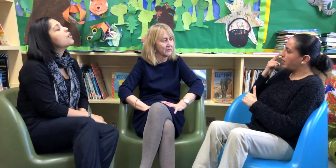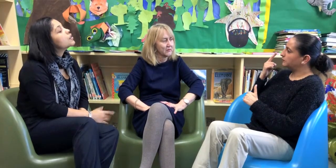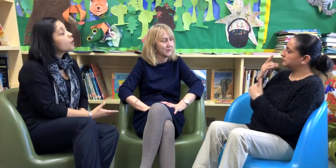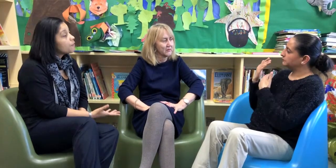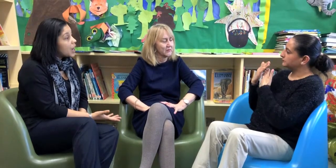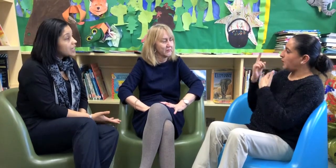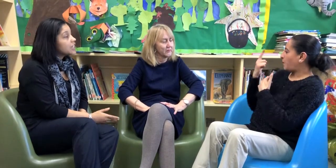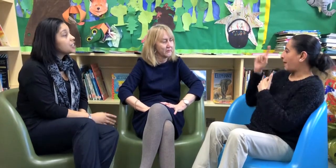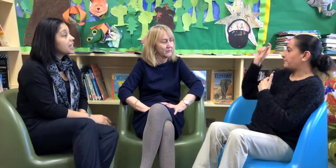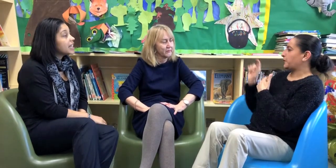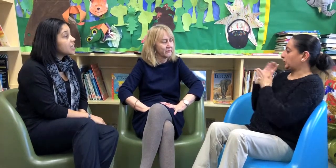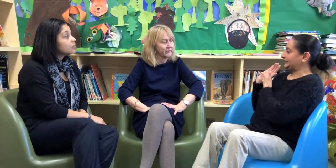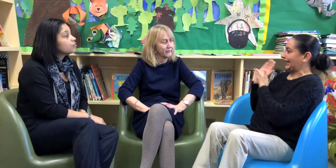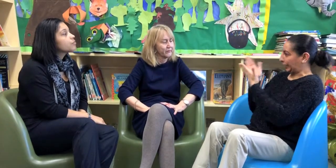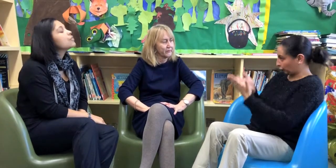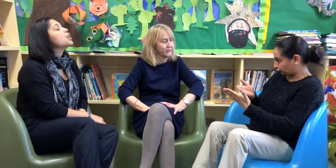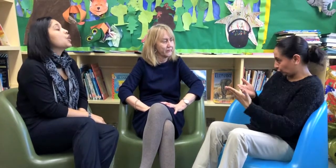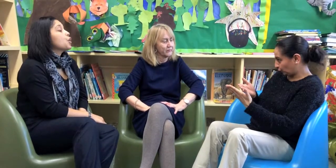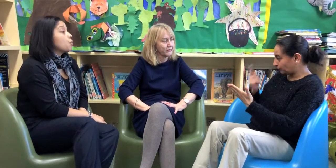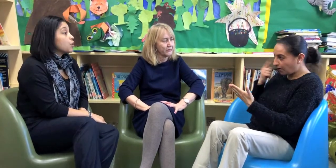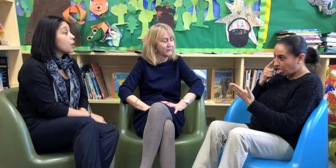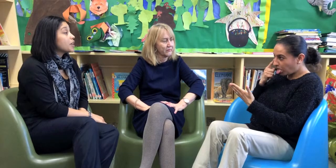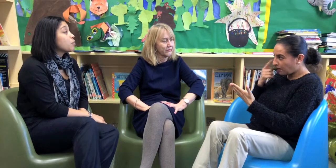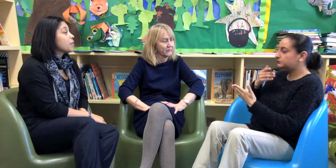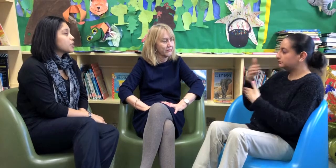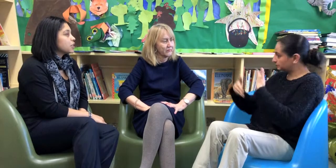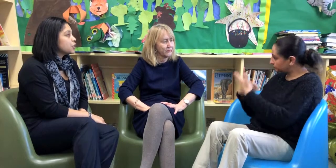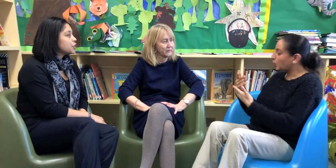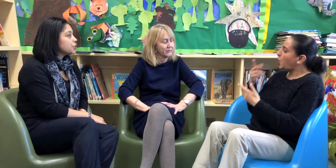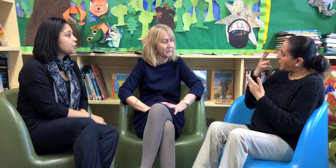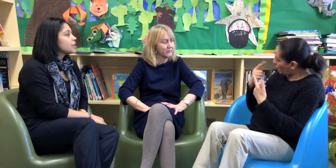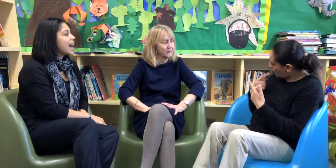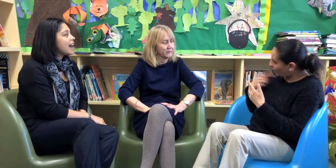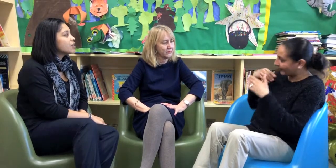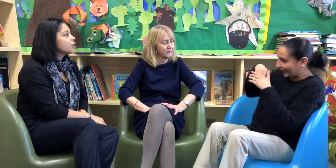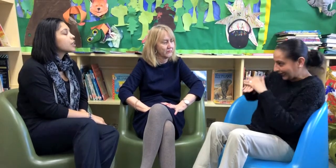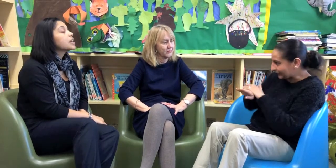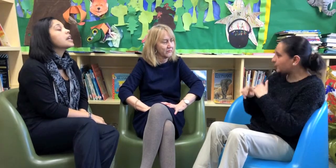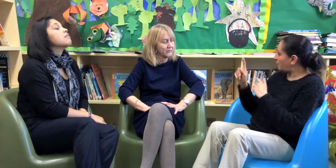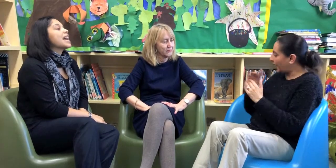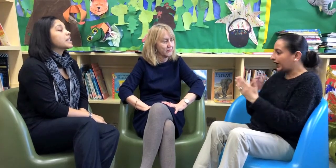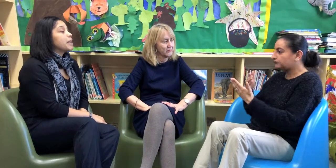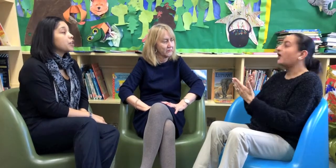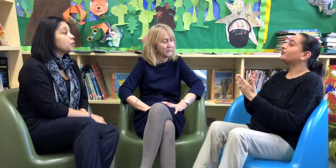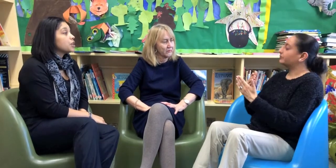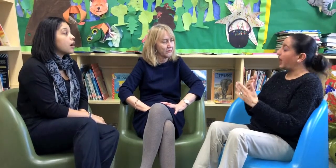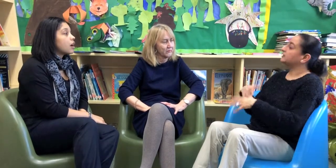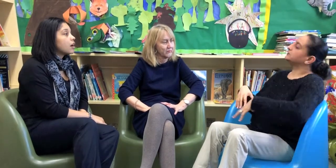So first initially we'll go in and one person will introduce, have a look, explain who we are,